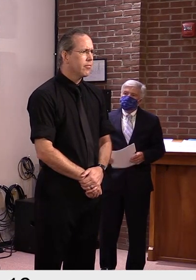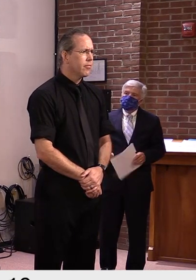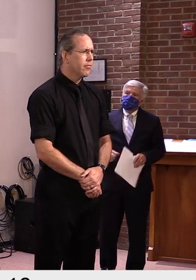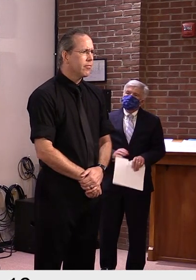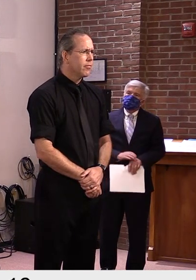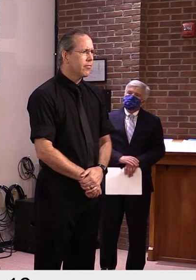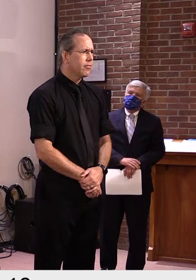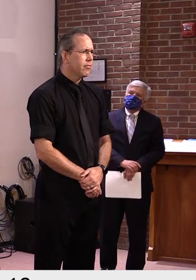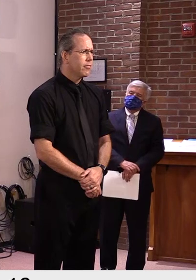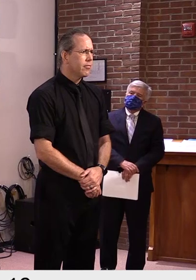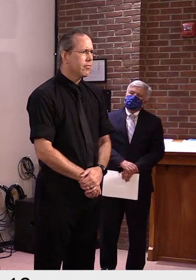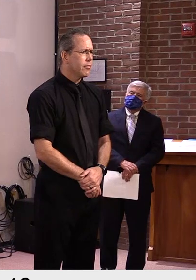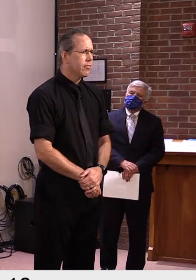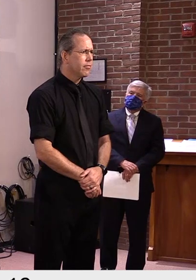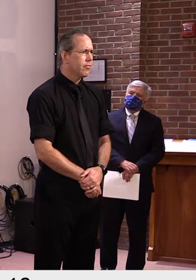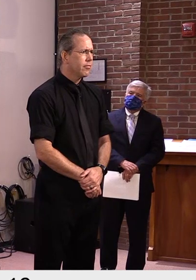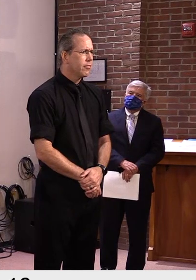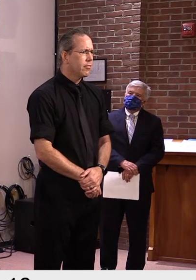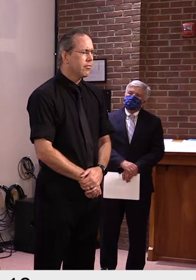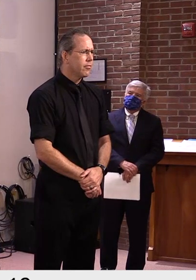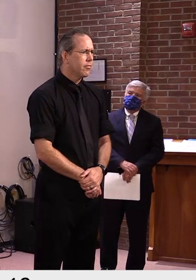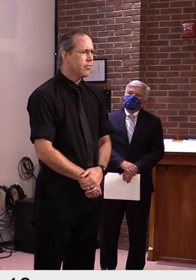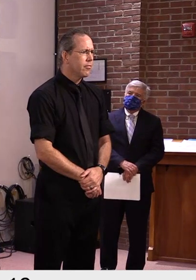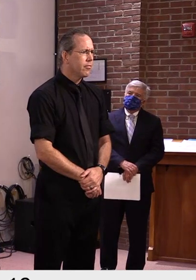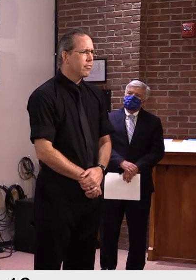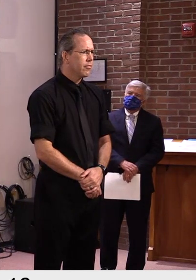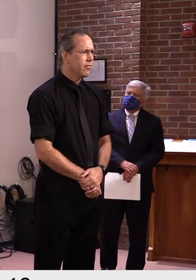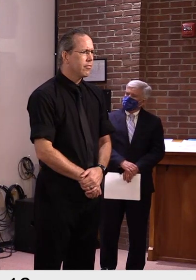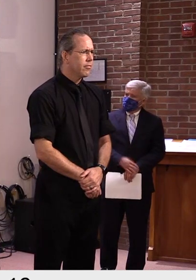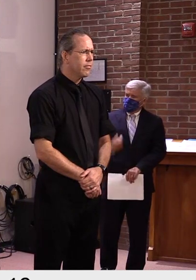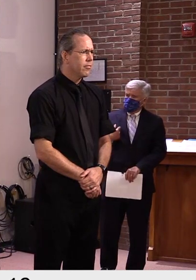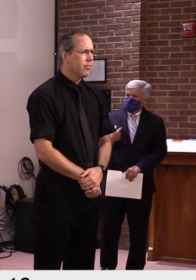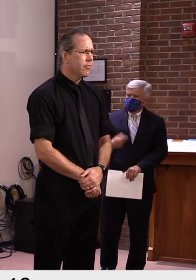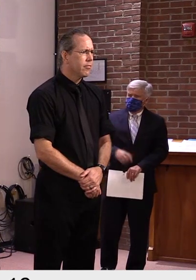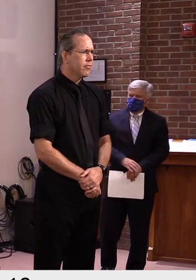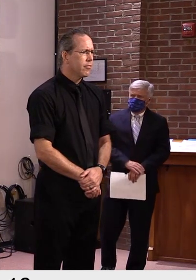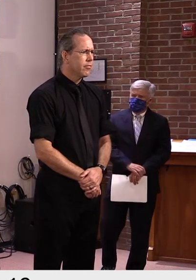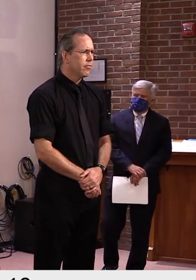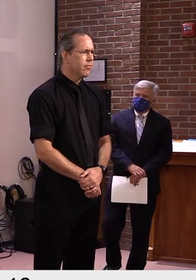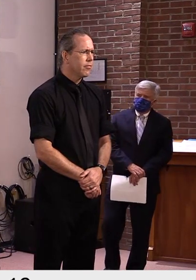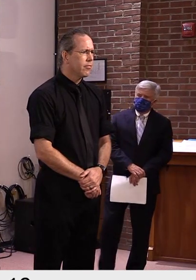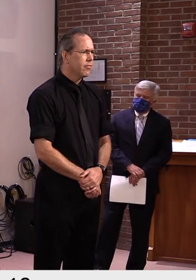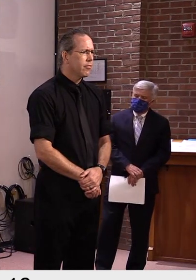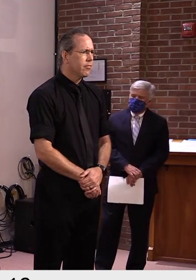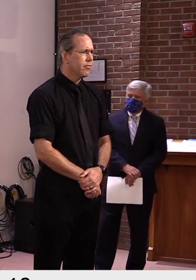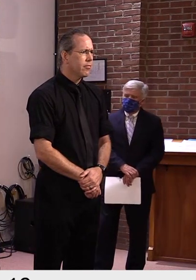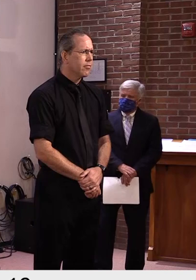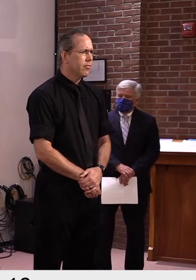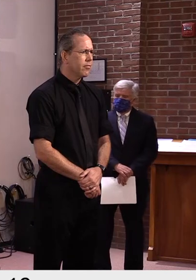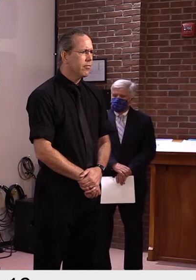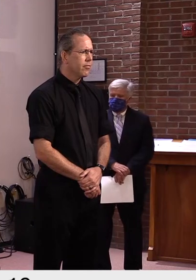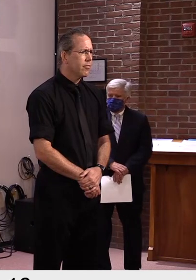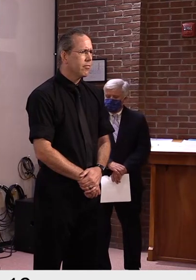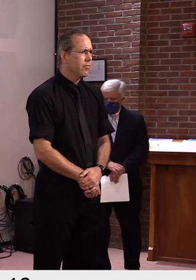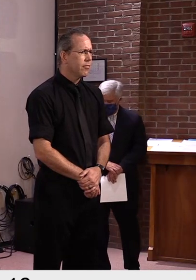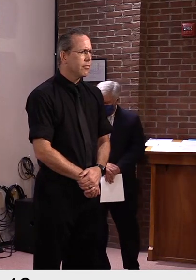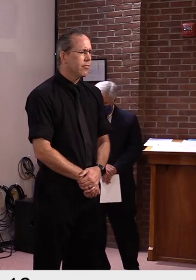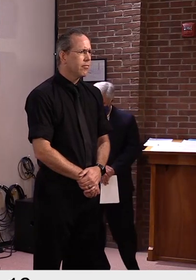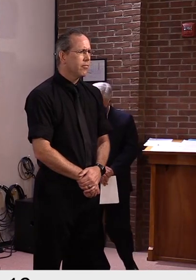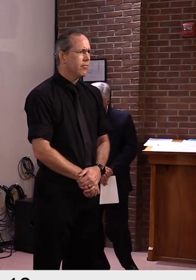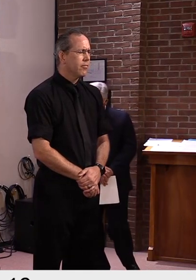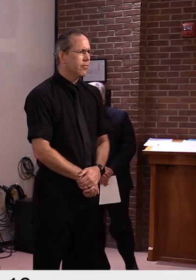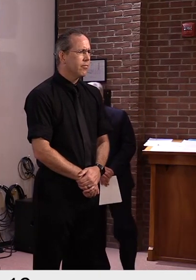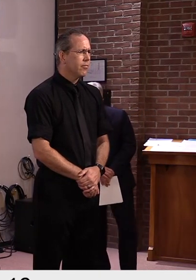Um, one of the most difficult questions is how to manage, um, the money, this very significant